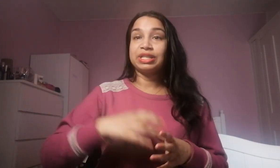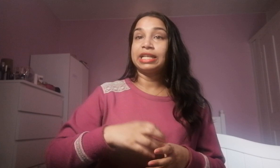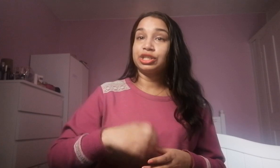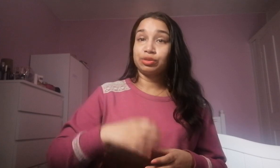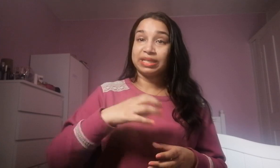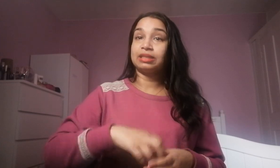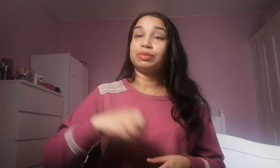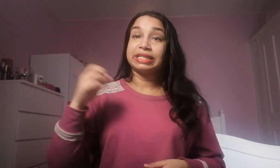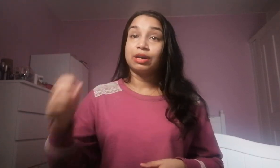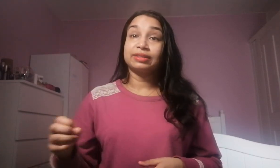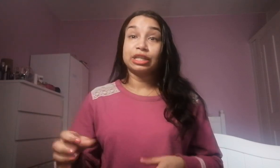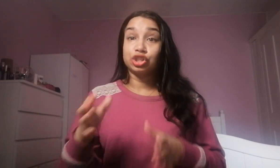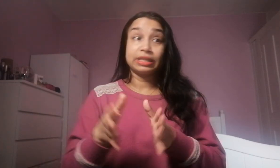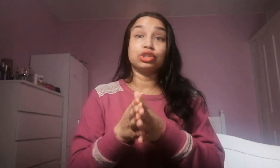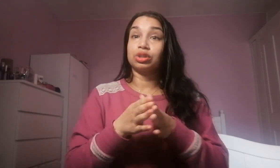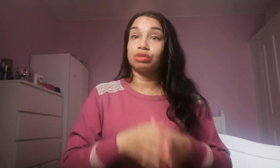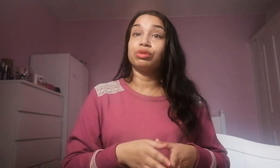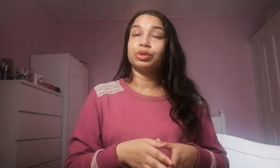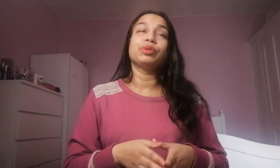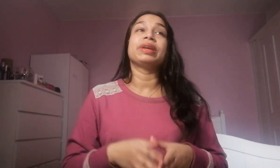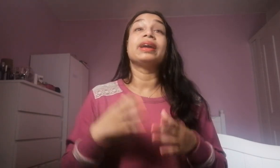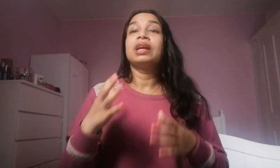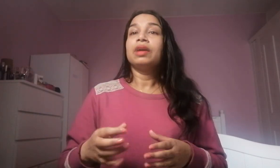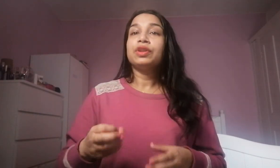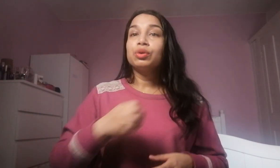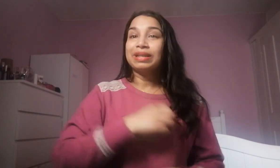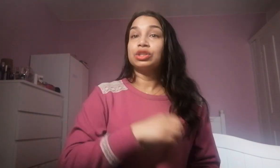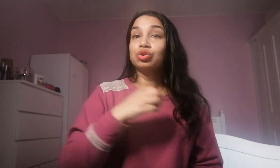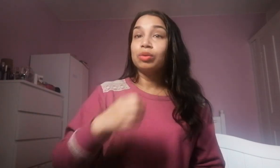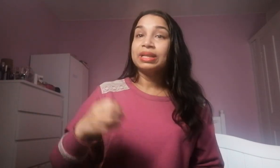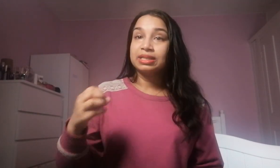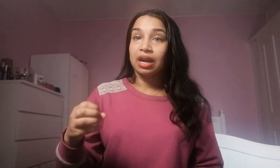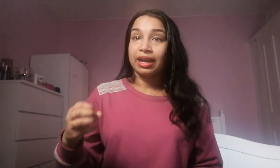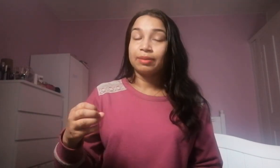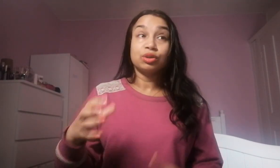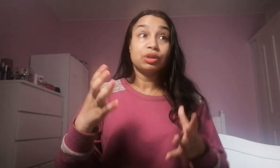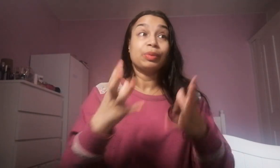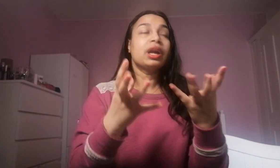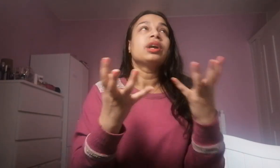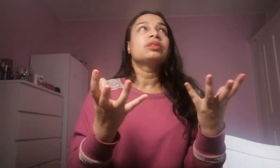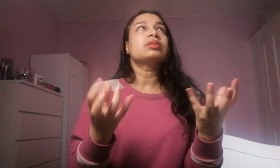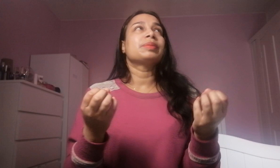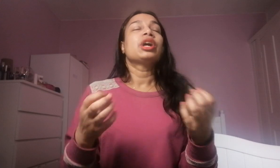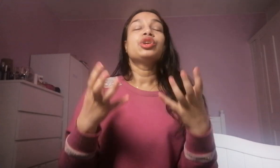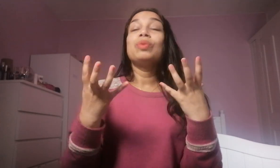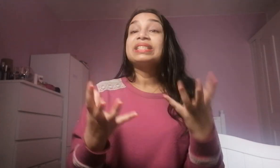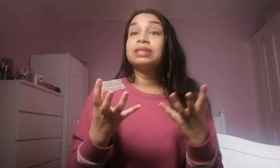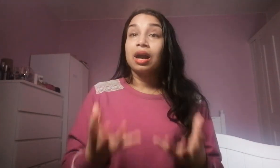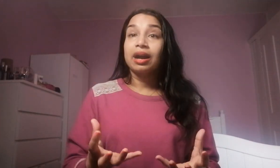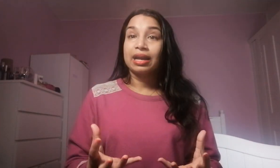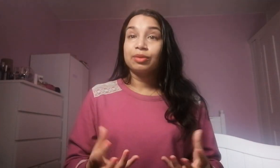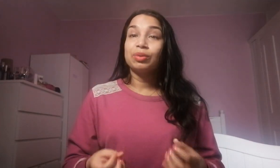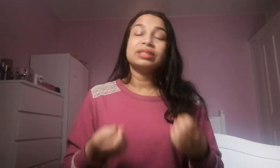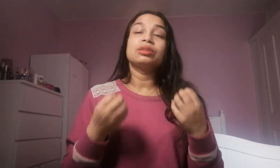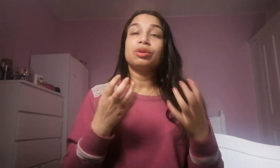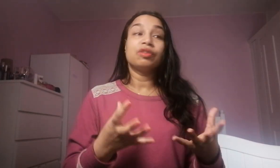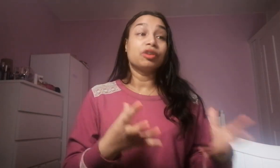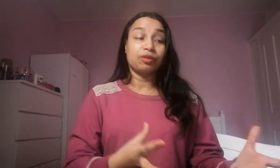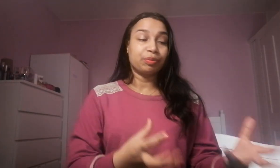pretending to be somebody else that is not the real you yet then you waste so many time you not so you waste time you waste a lot of